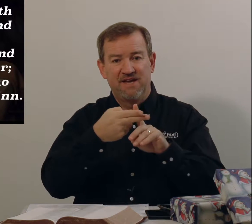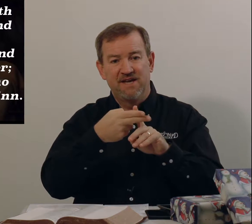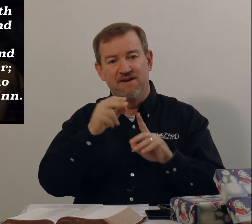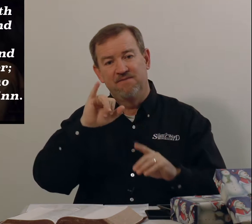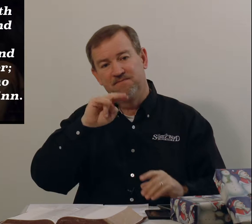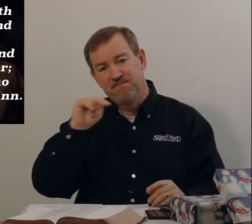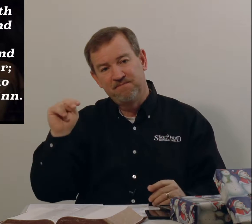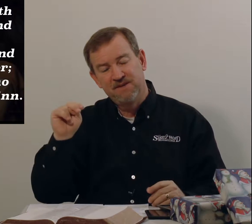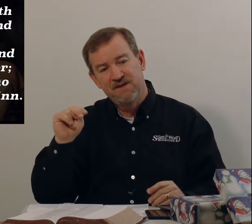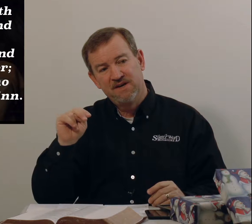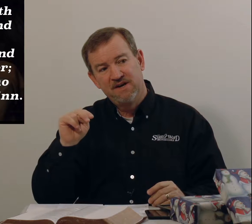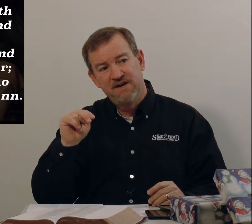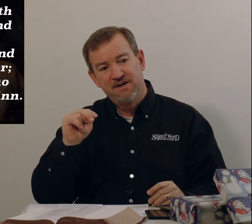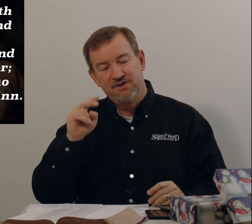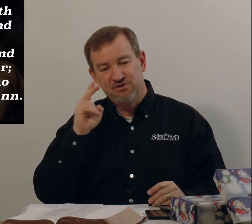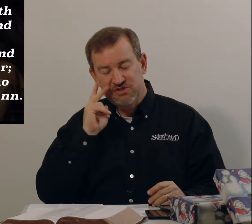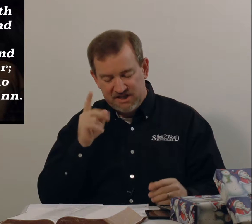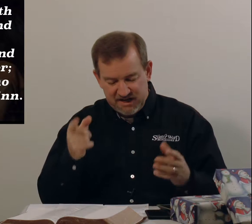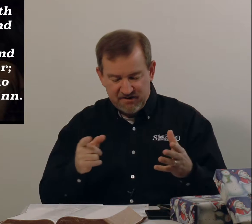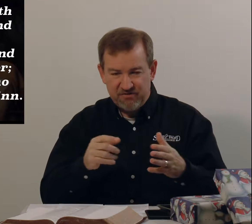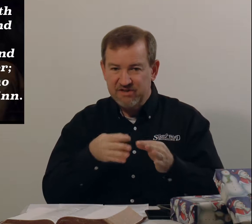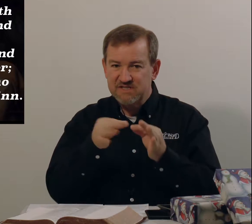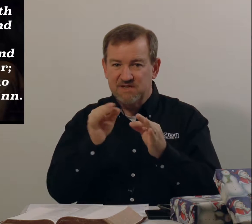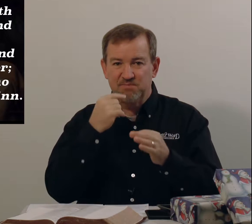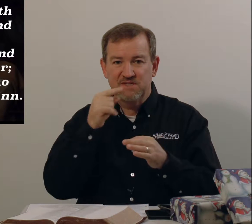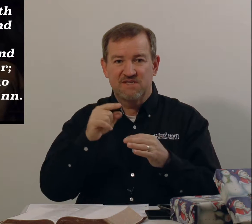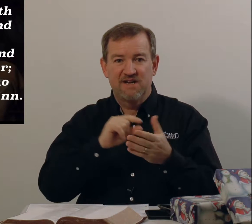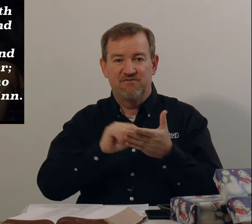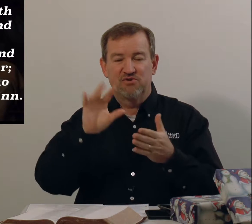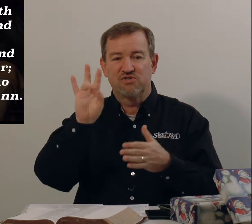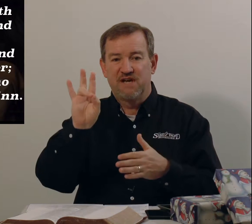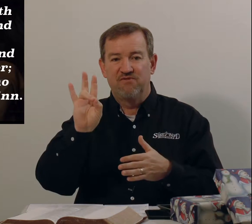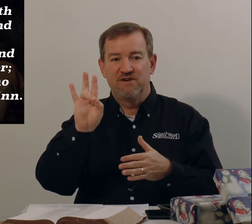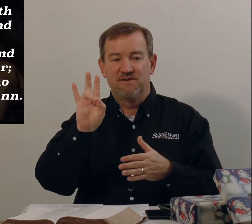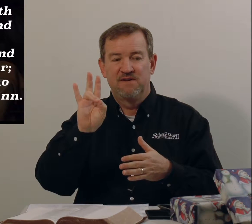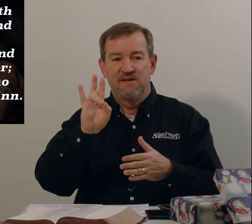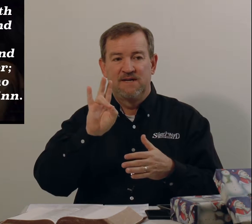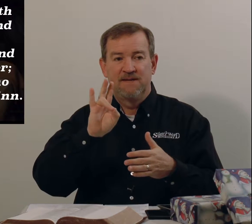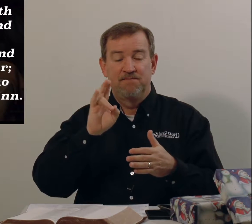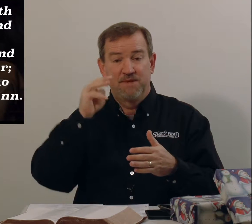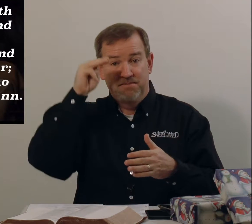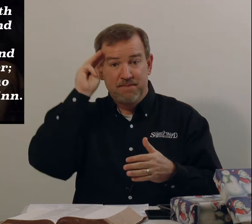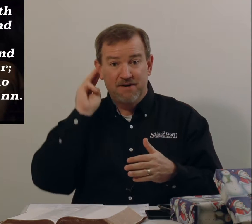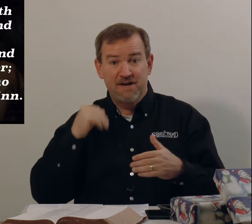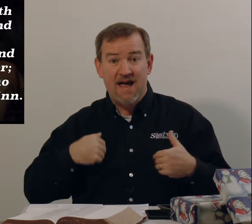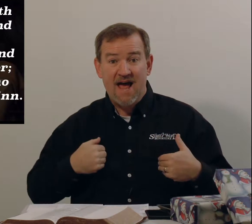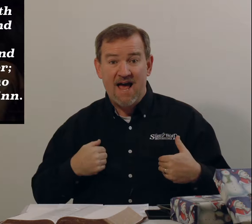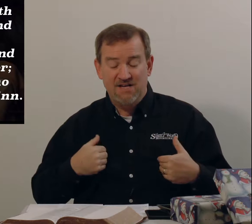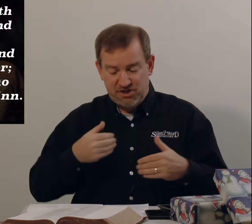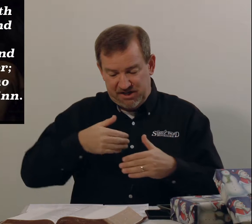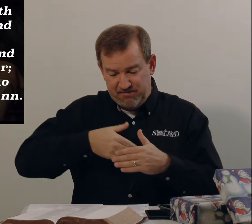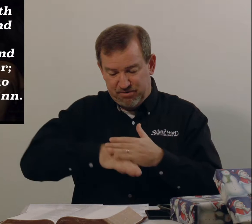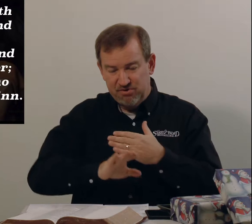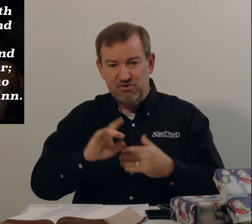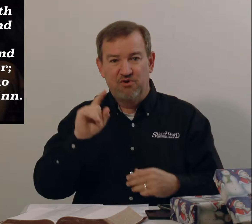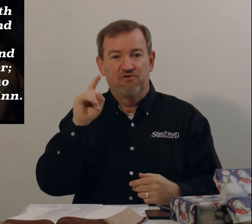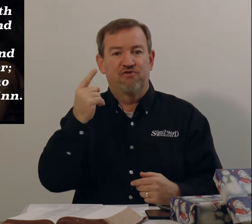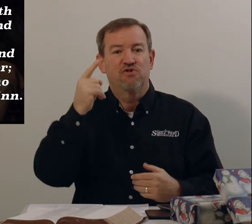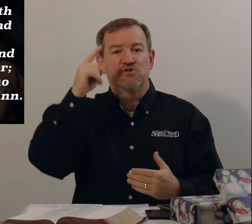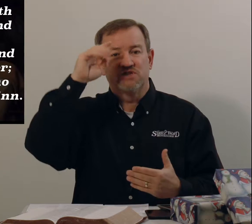inn. You see here, very simply said in verse 7, that Mary had, she gave birth to her first